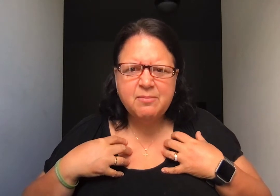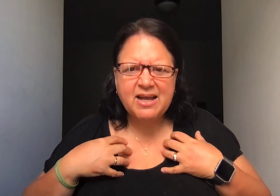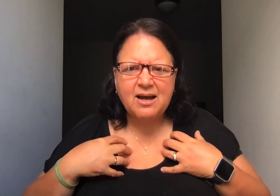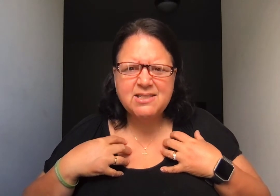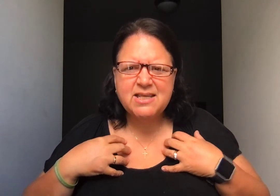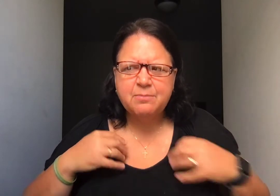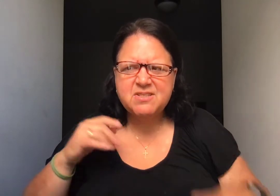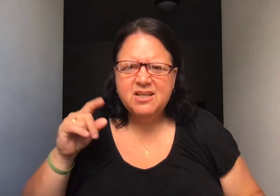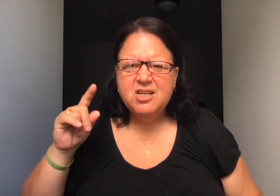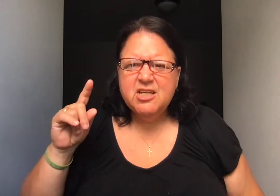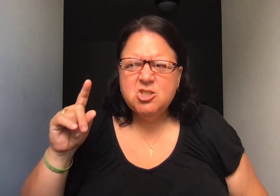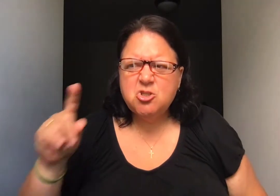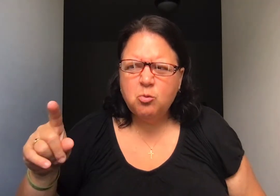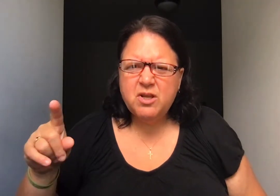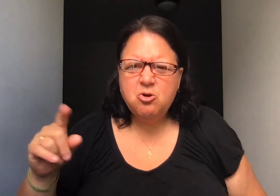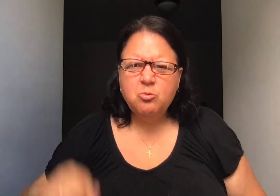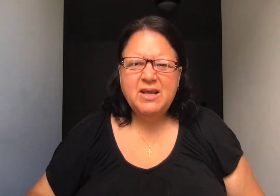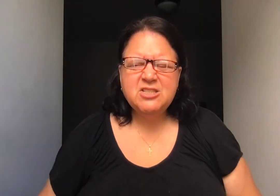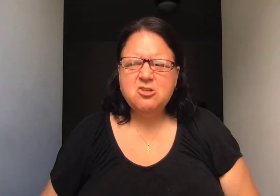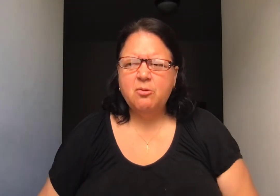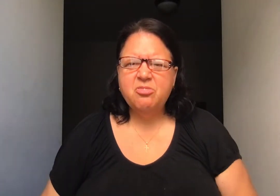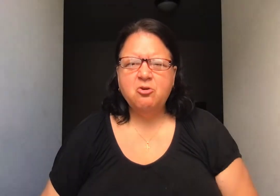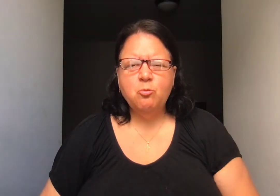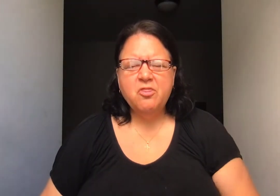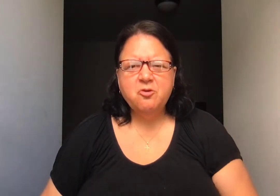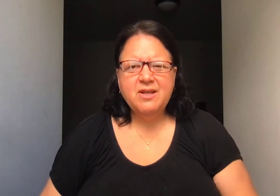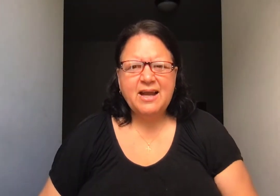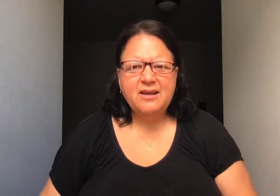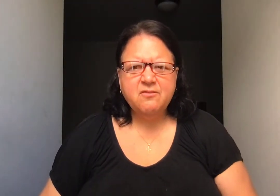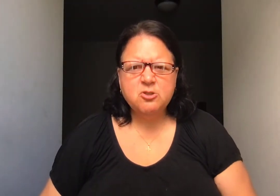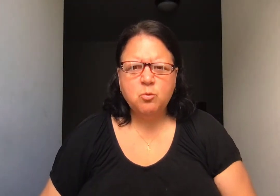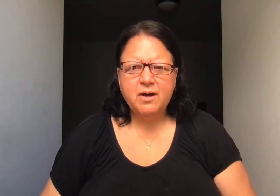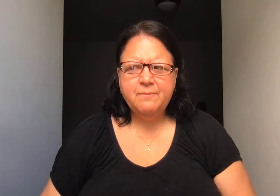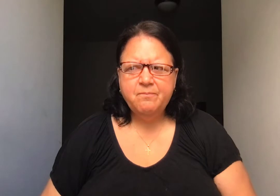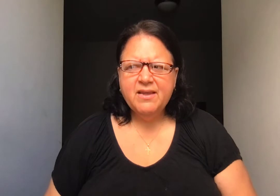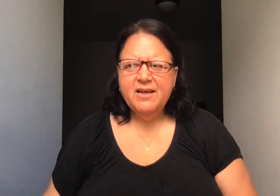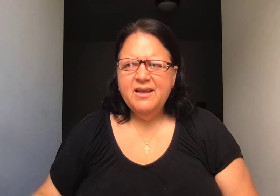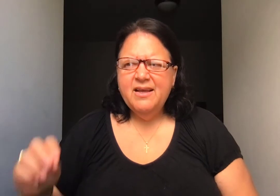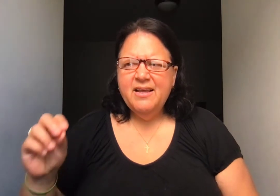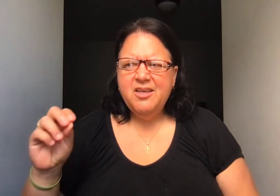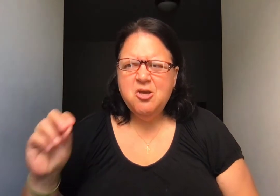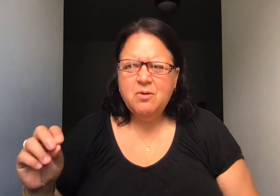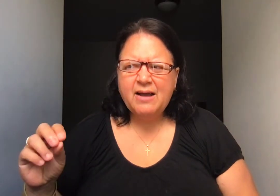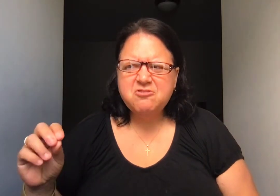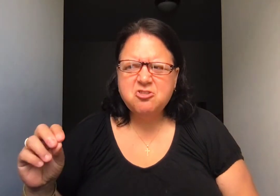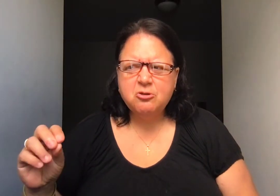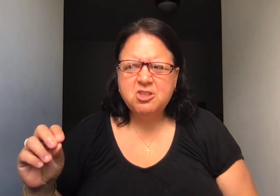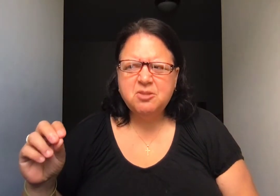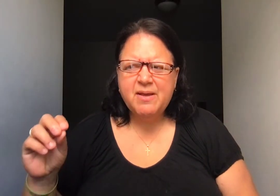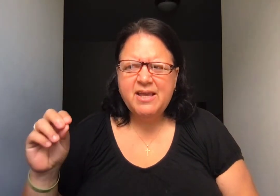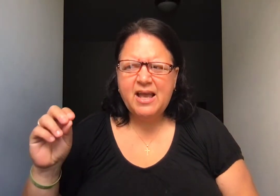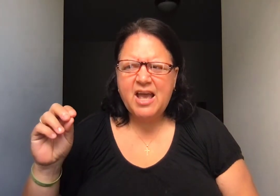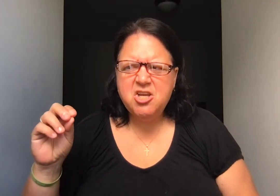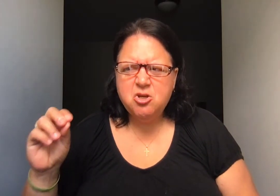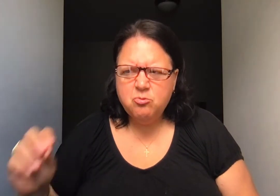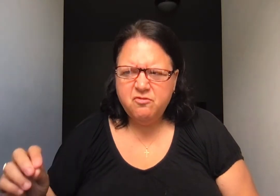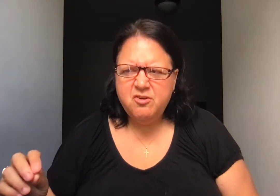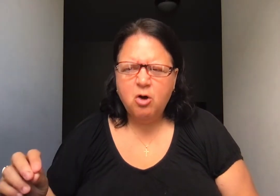concepts. So when you read Psalm 139 verse one, you have searched me and you've known